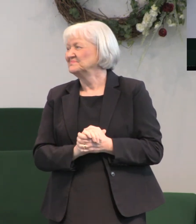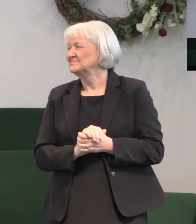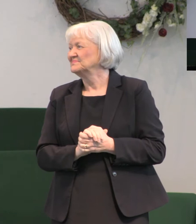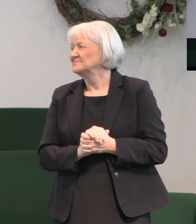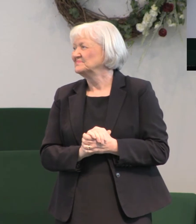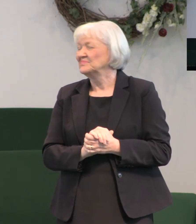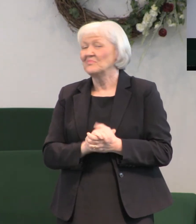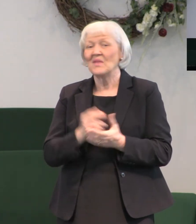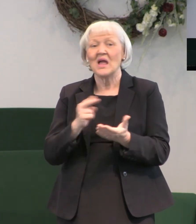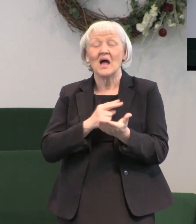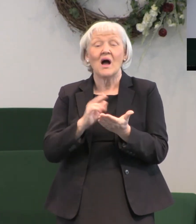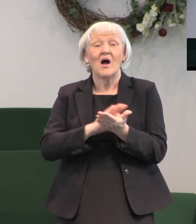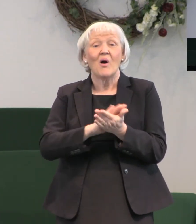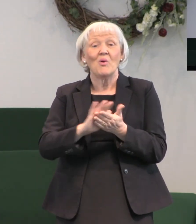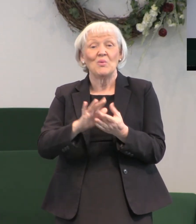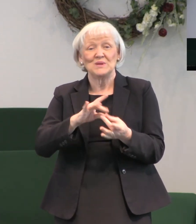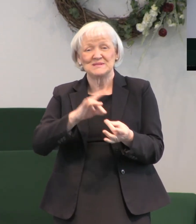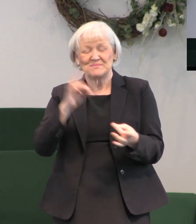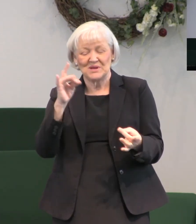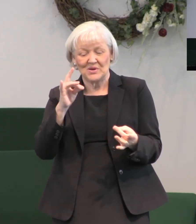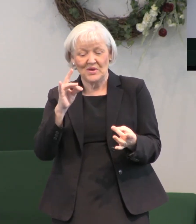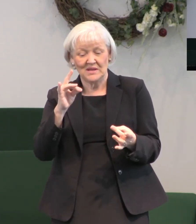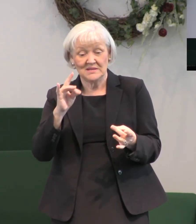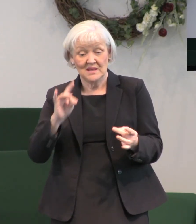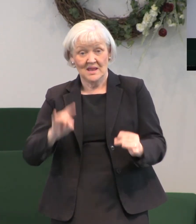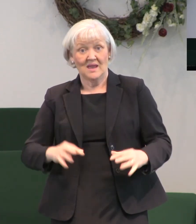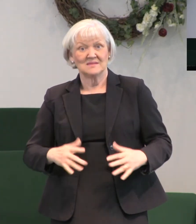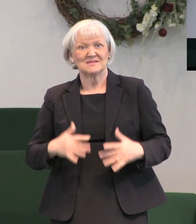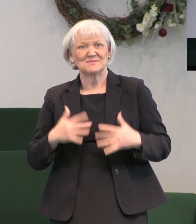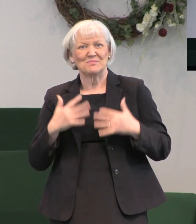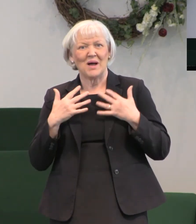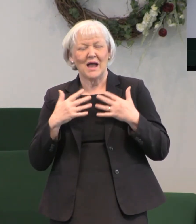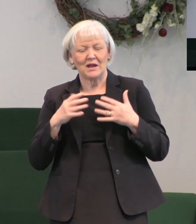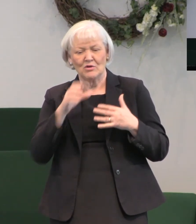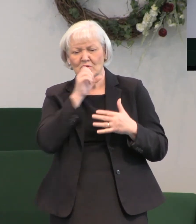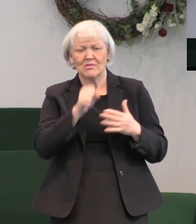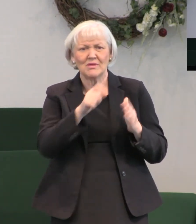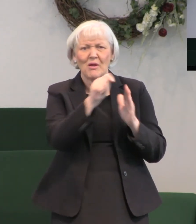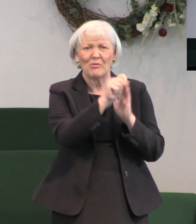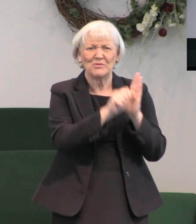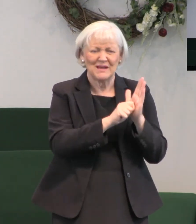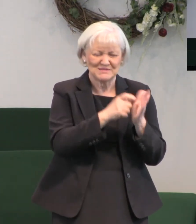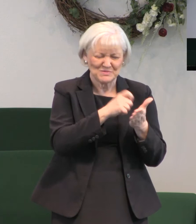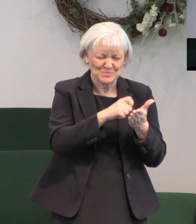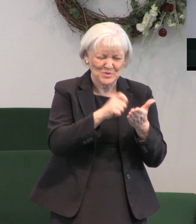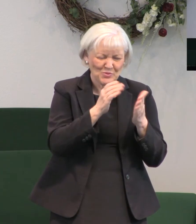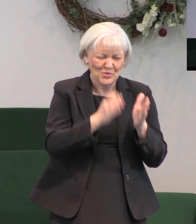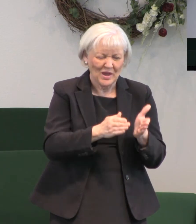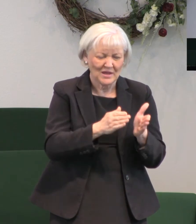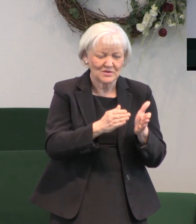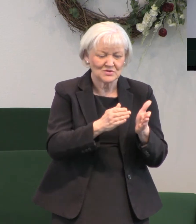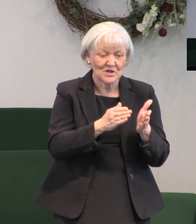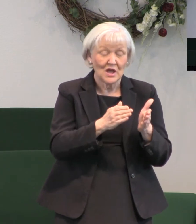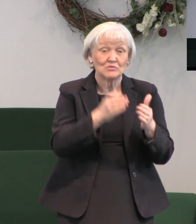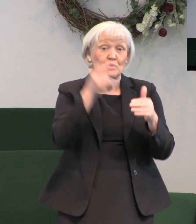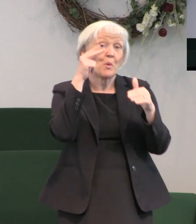The Holy Spirit inspired the writers of the Old Testament to predict the many